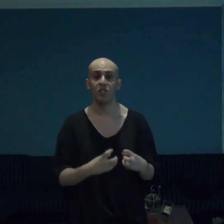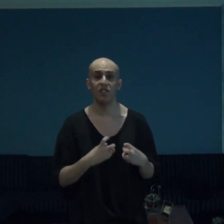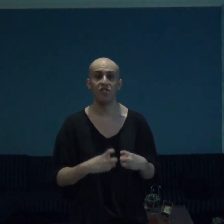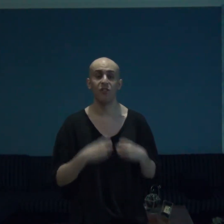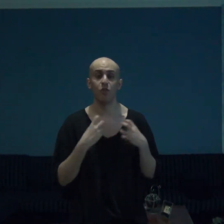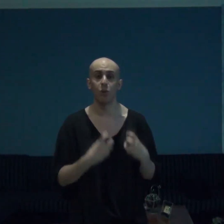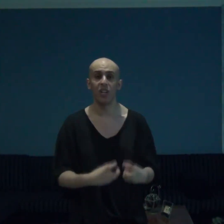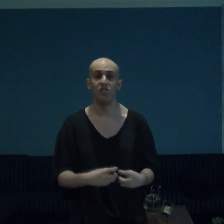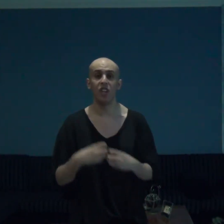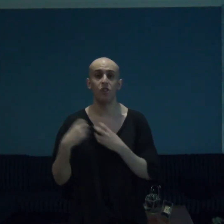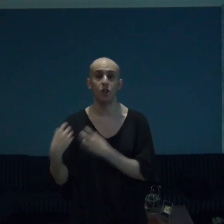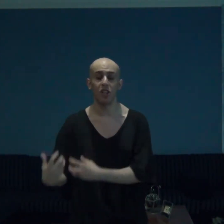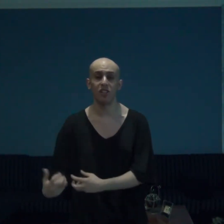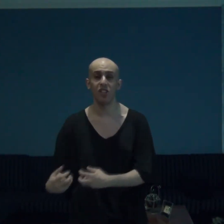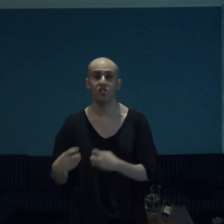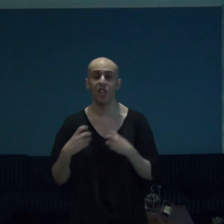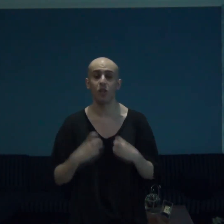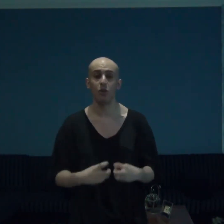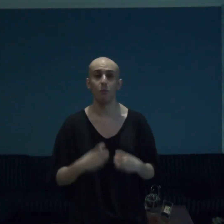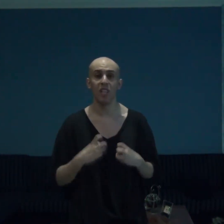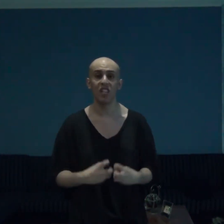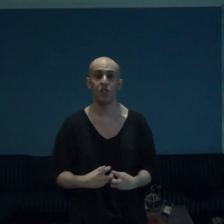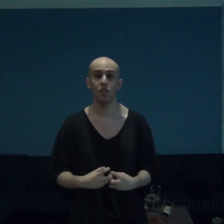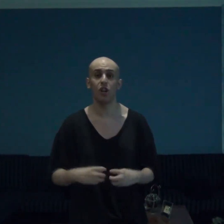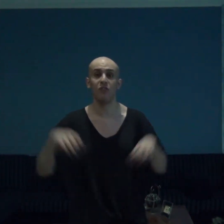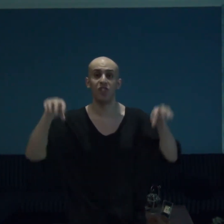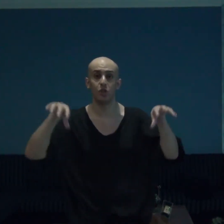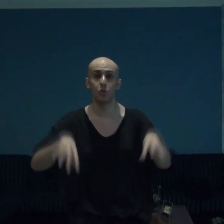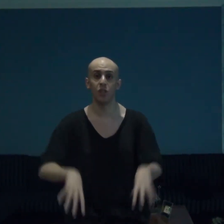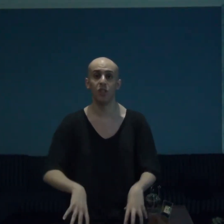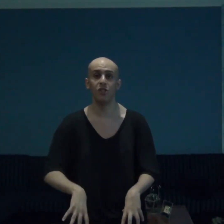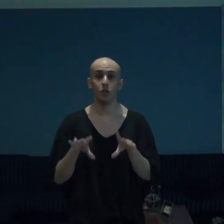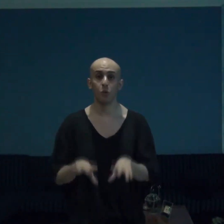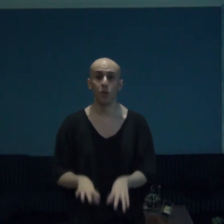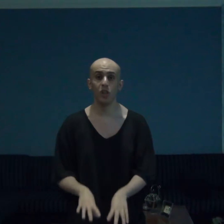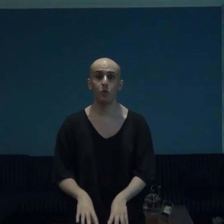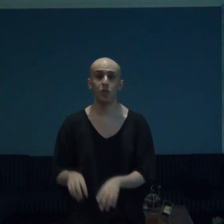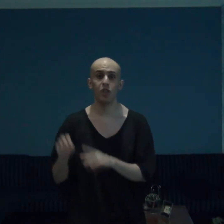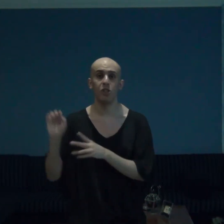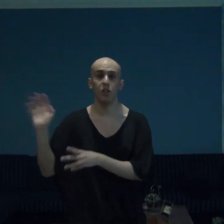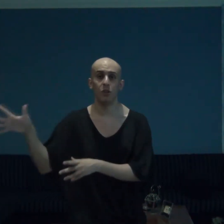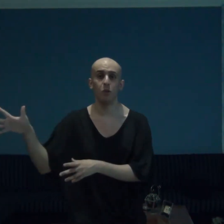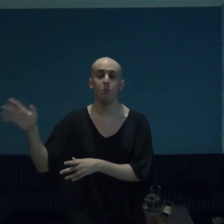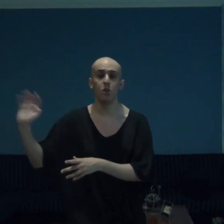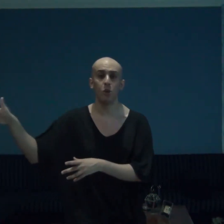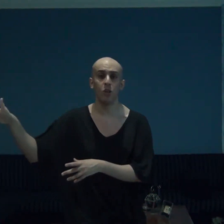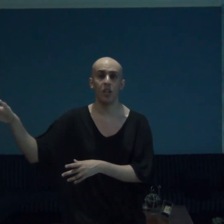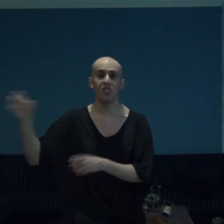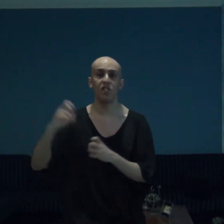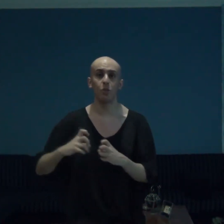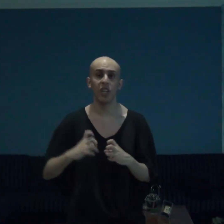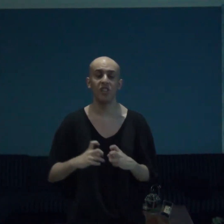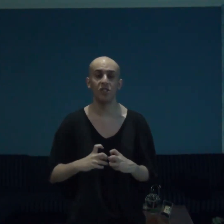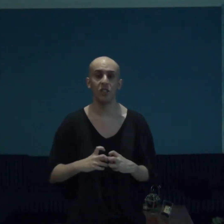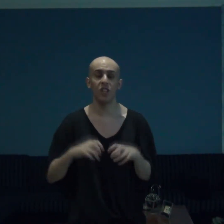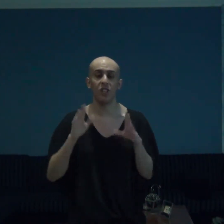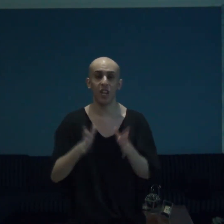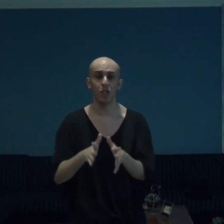sense of dread and darkness and grim nature of this world the world which Kentaro Miura has created and that